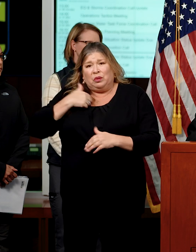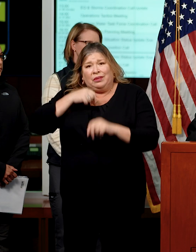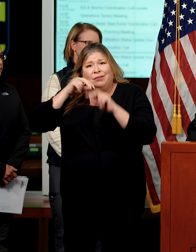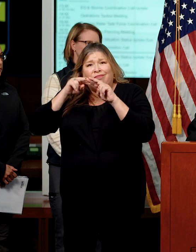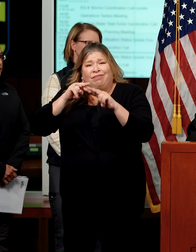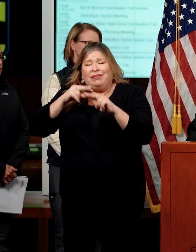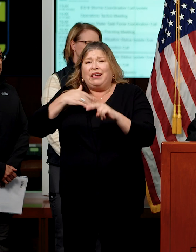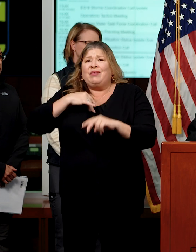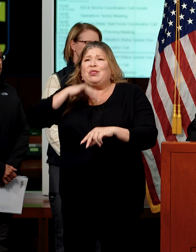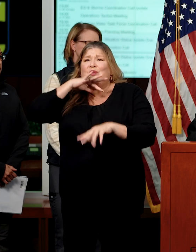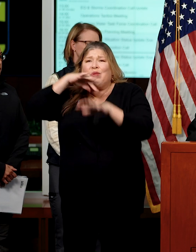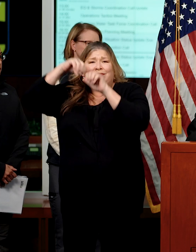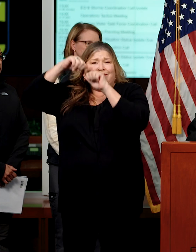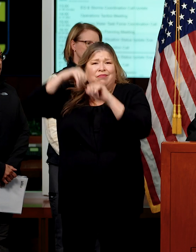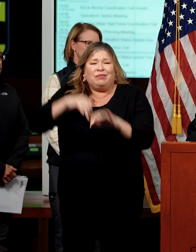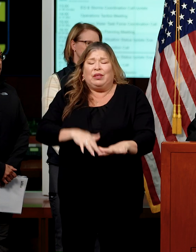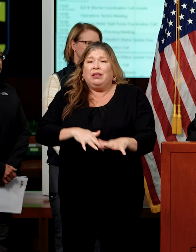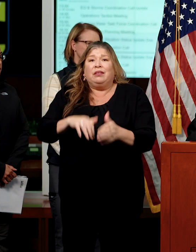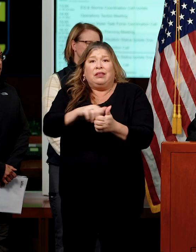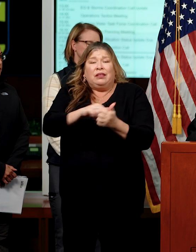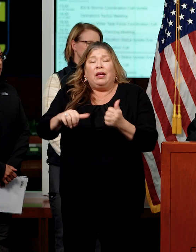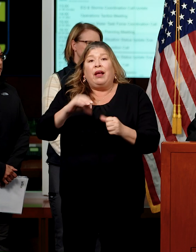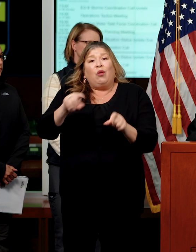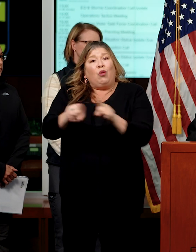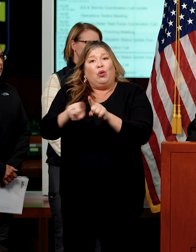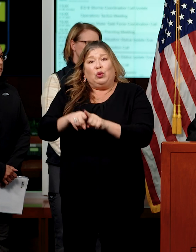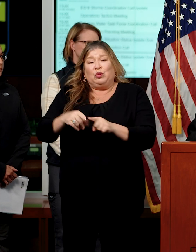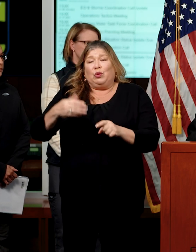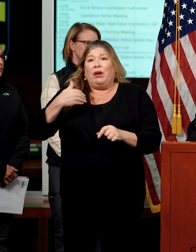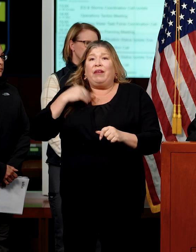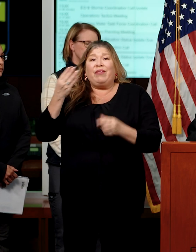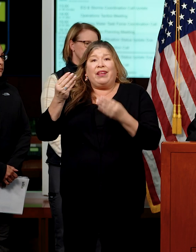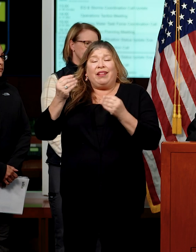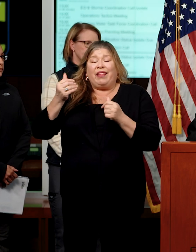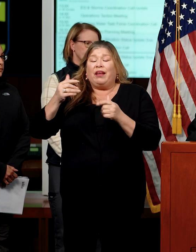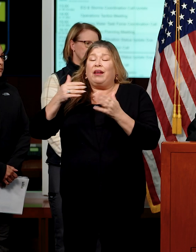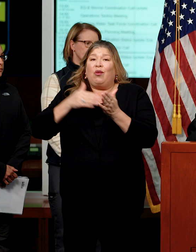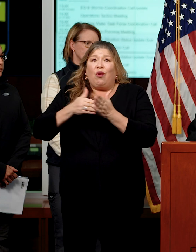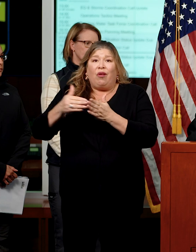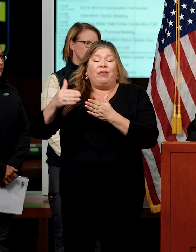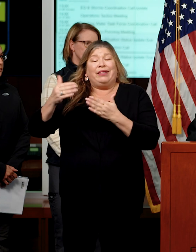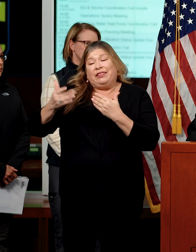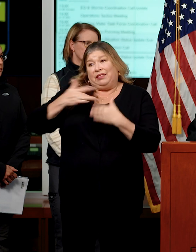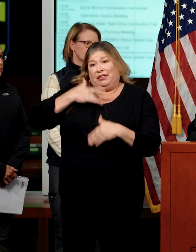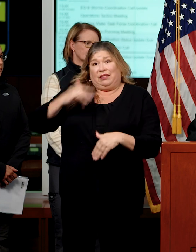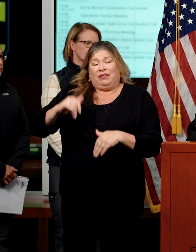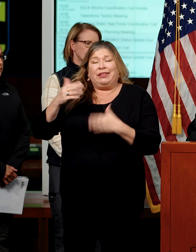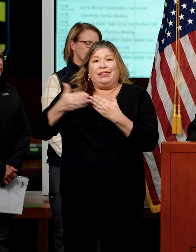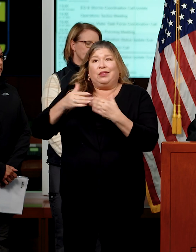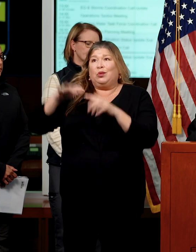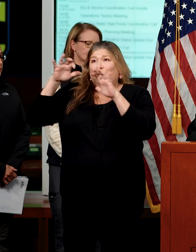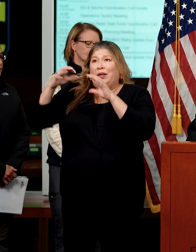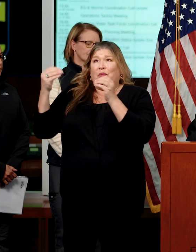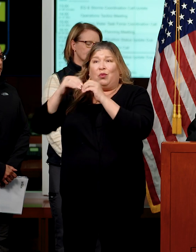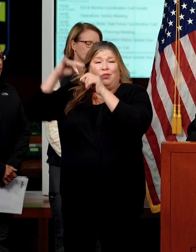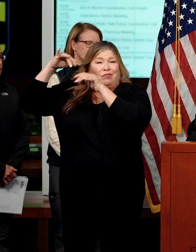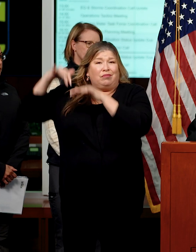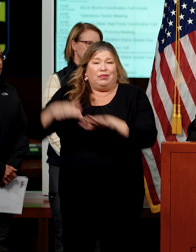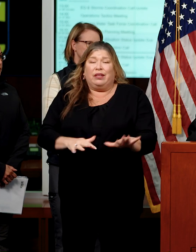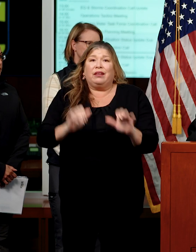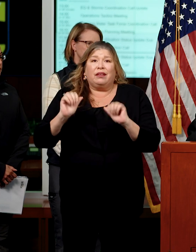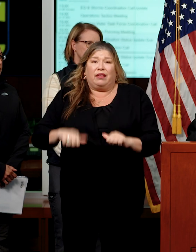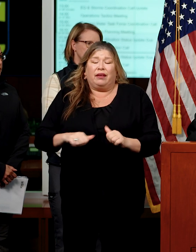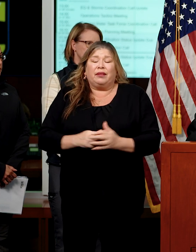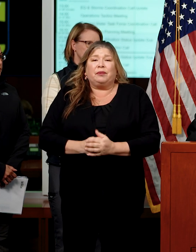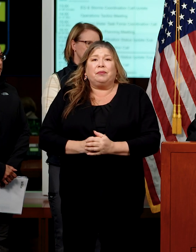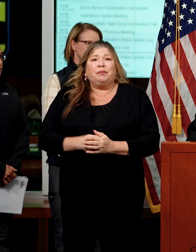mudslides, erosion, and deep-seated landslide susceptibility. We are also coordinating